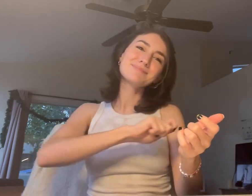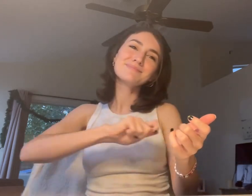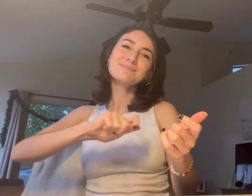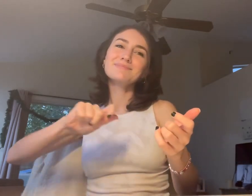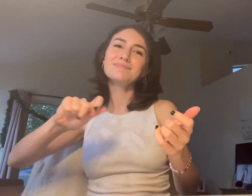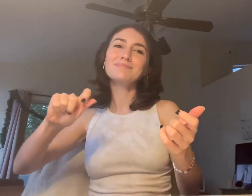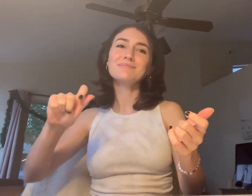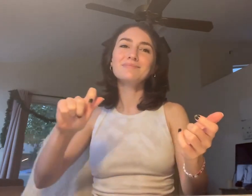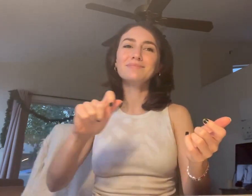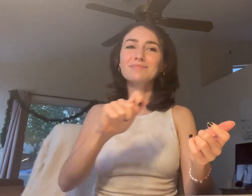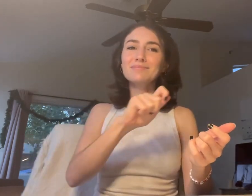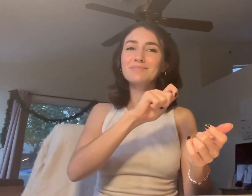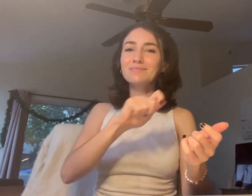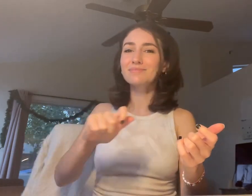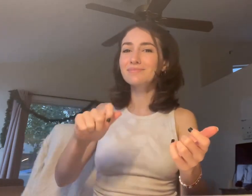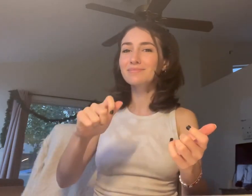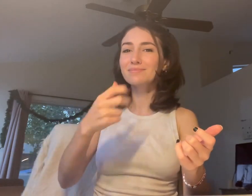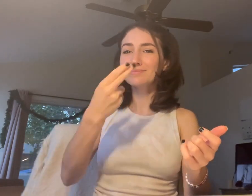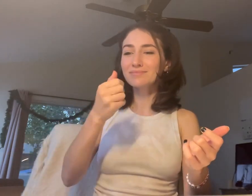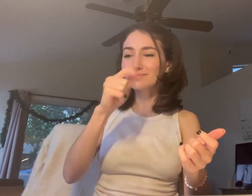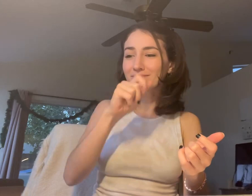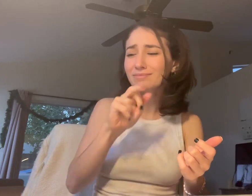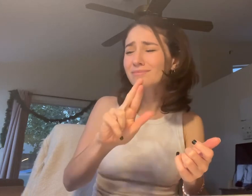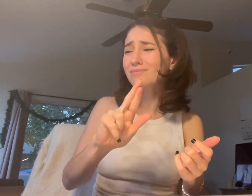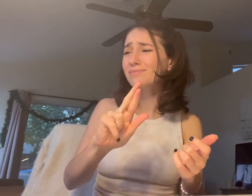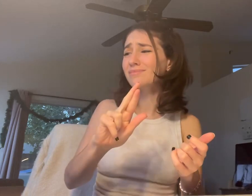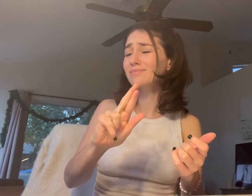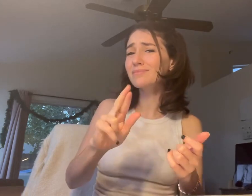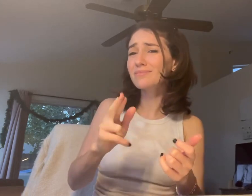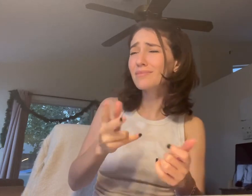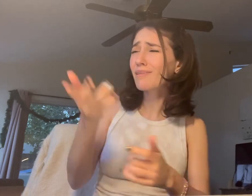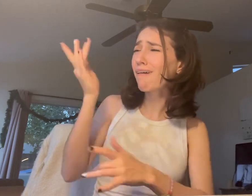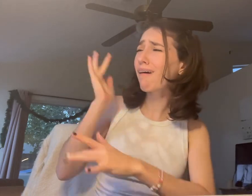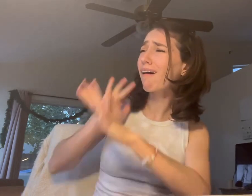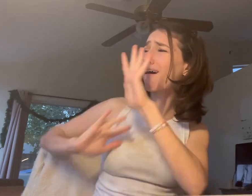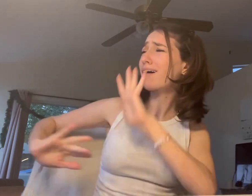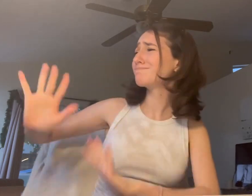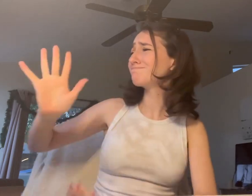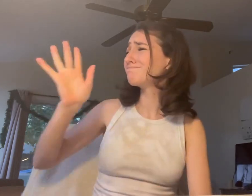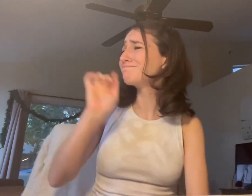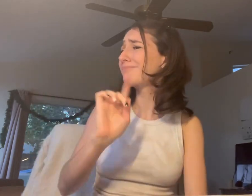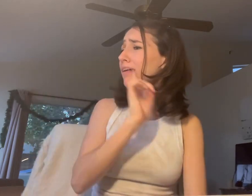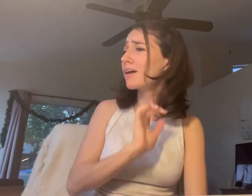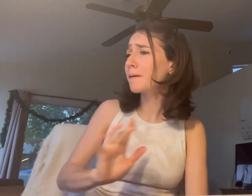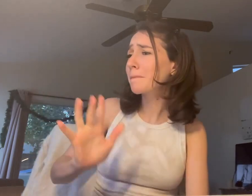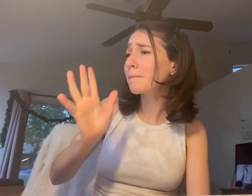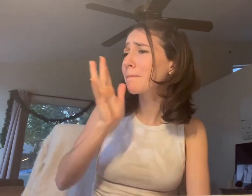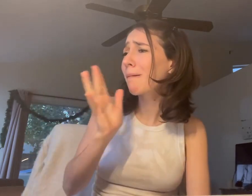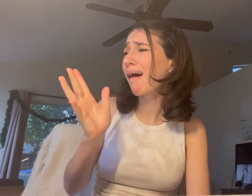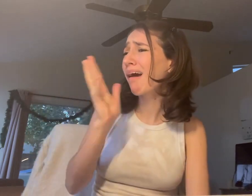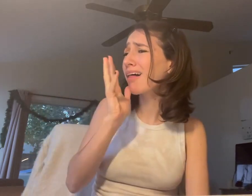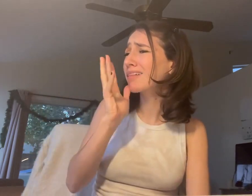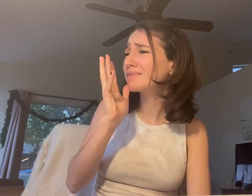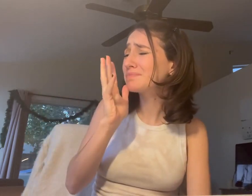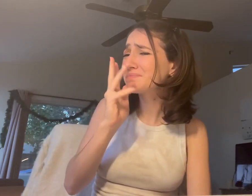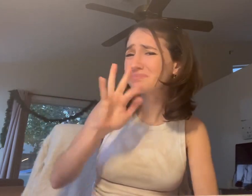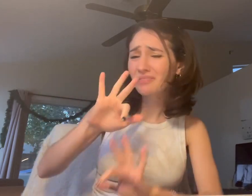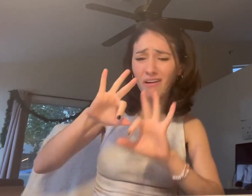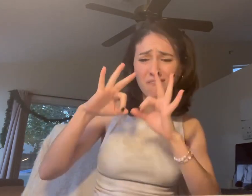Hagar was a single mother. She was abandoned by the family she belonged to.